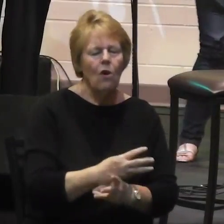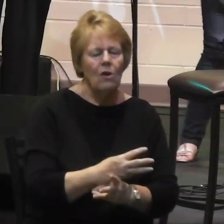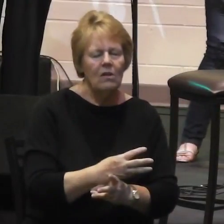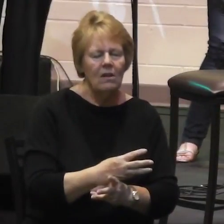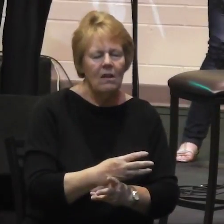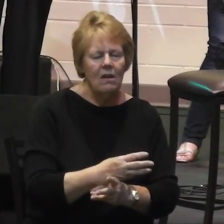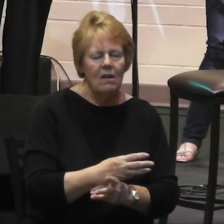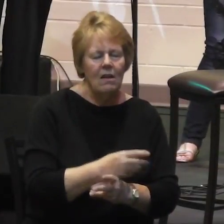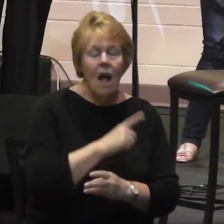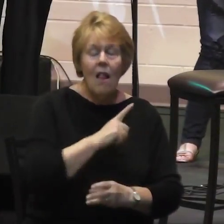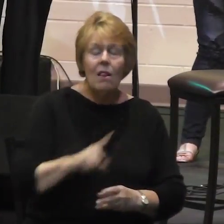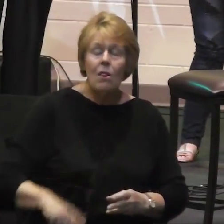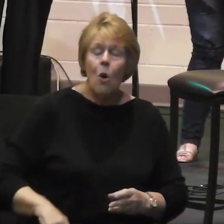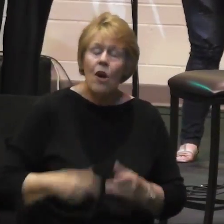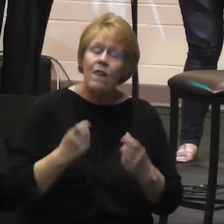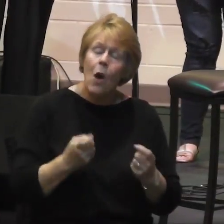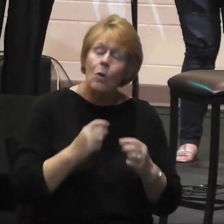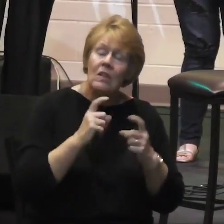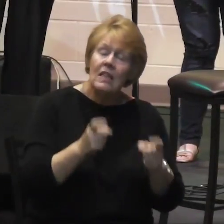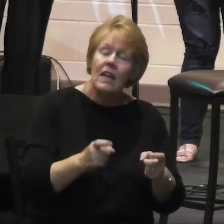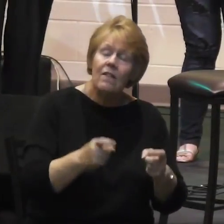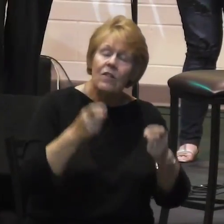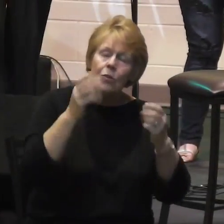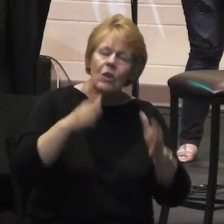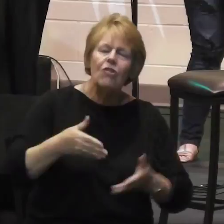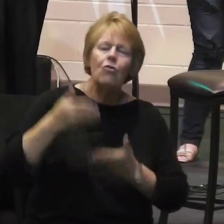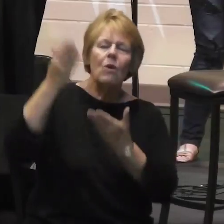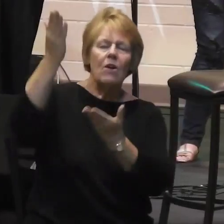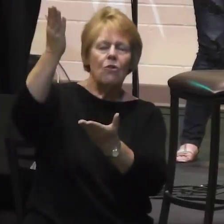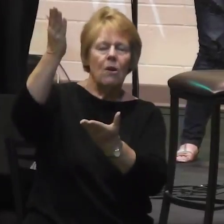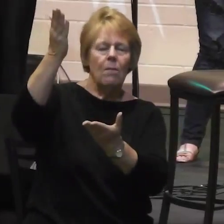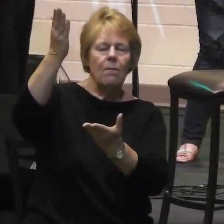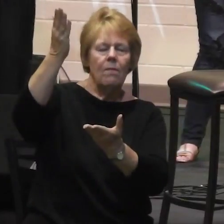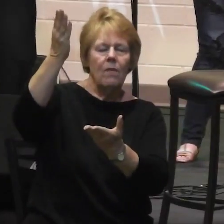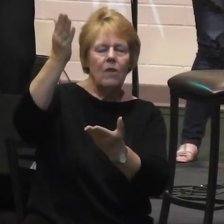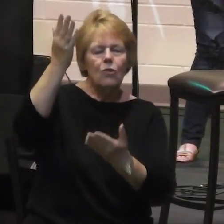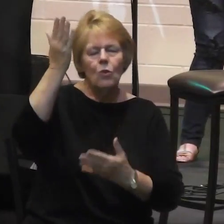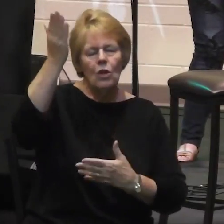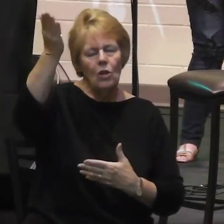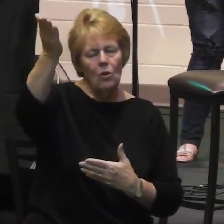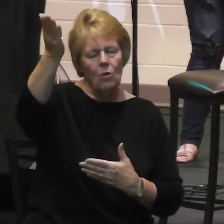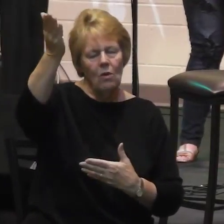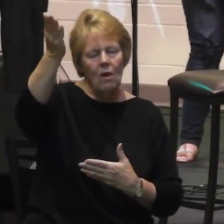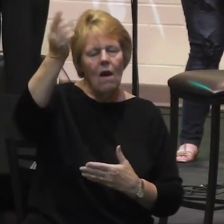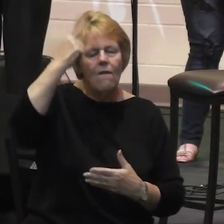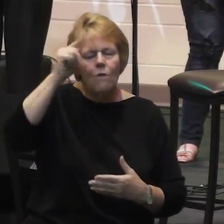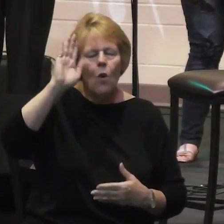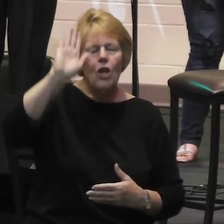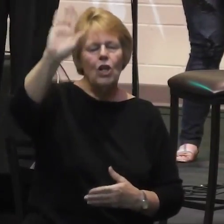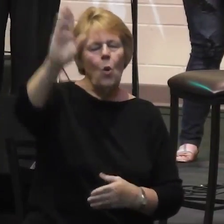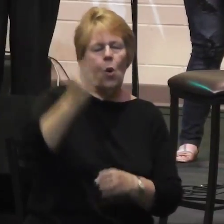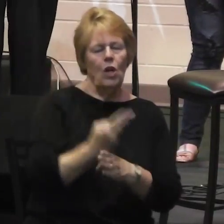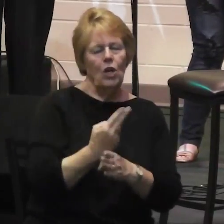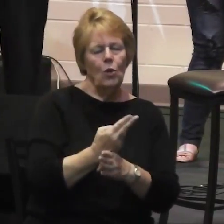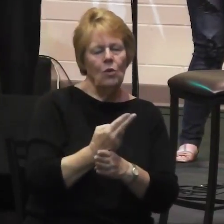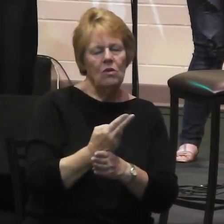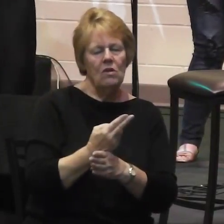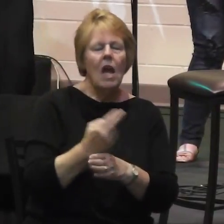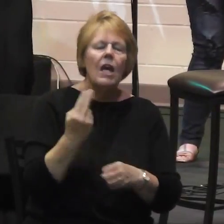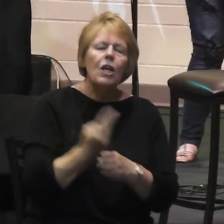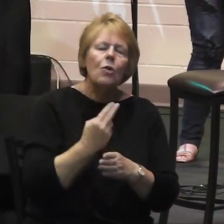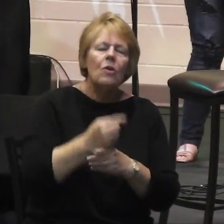Lord, we surrender those gifts. dedicate them to you. set them apart for your use. Do as you will,